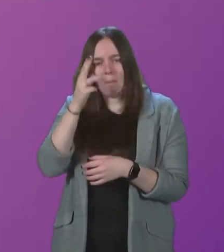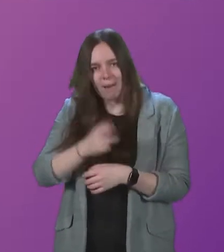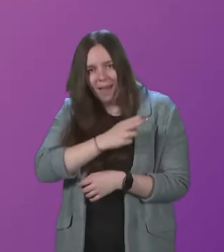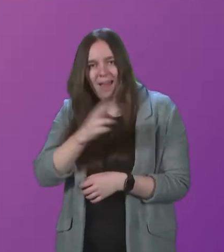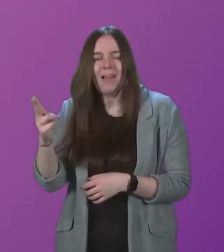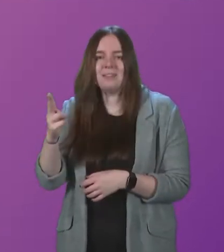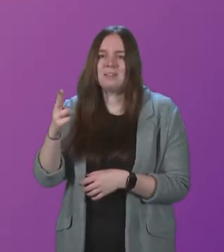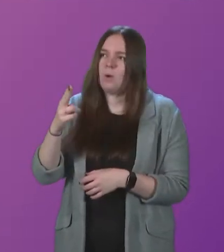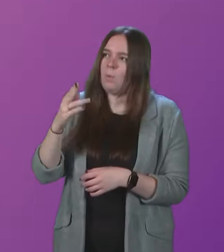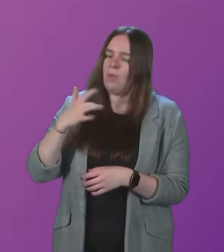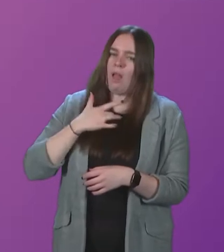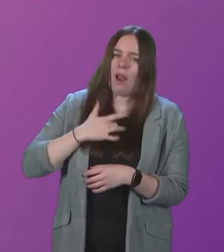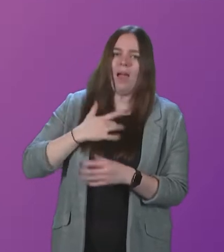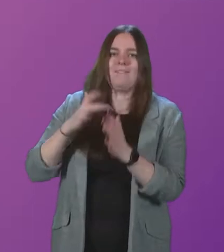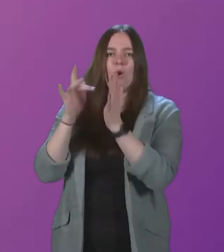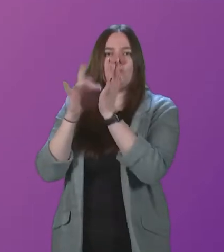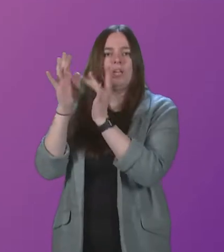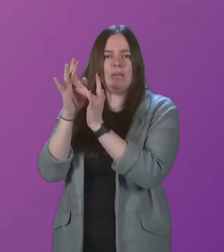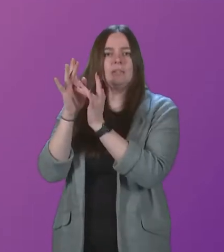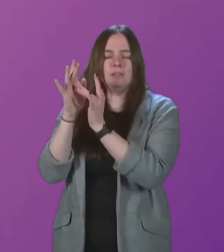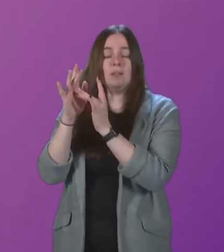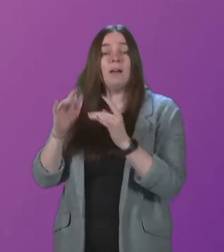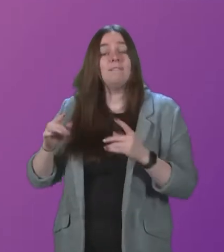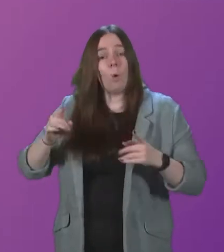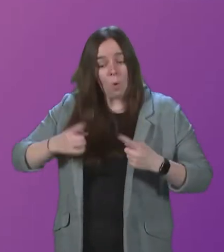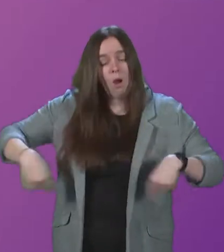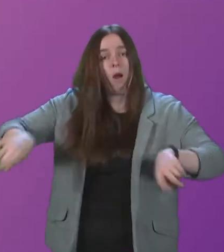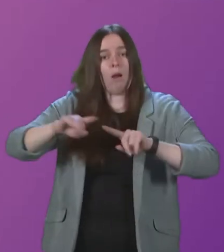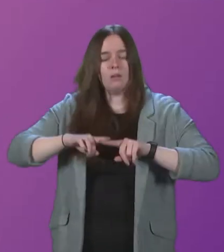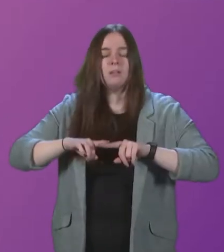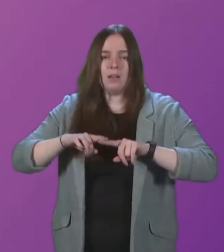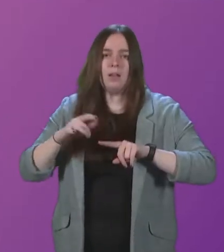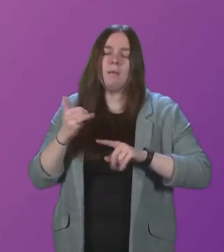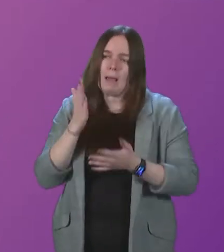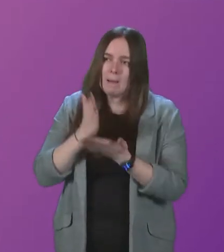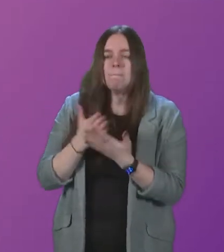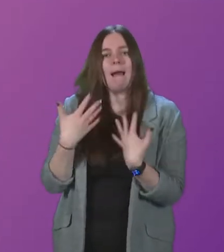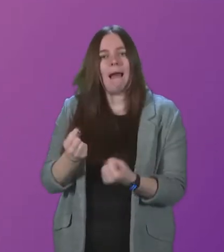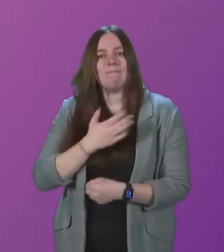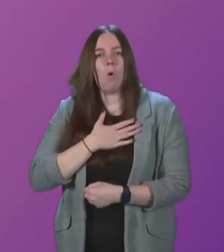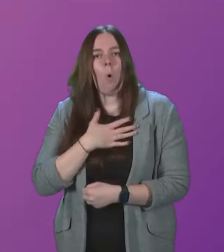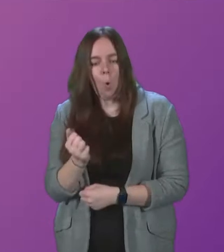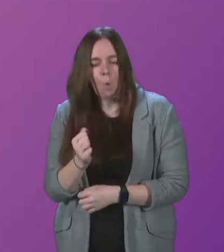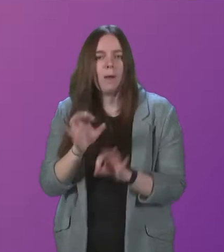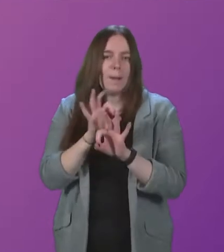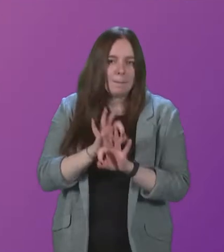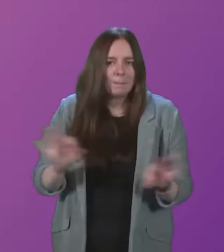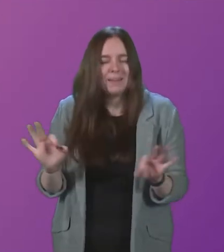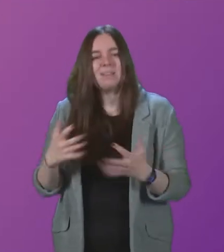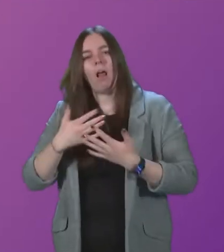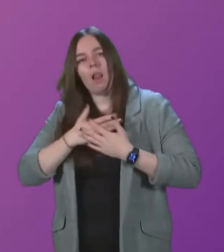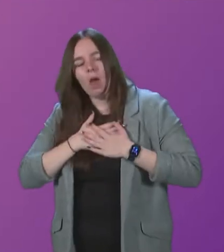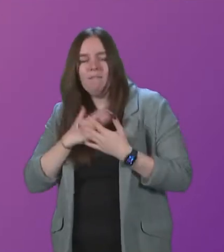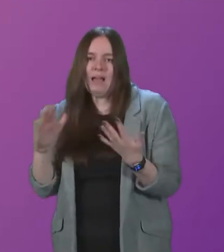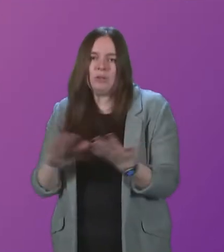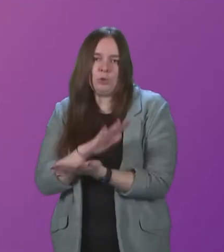living light of Christ and that, for us all, there may indeed be hope, peace, love and